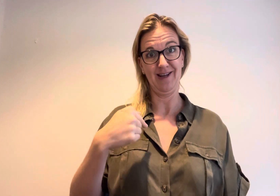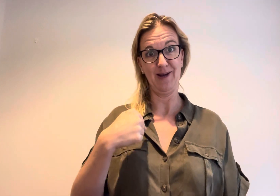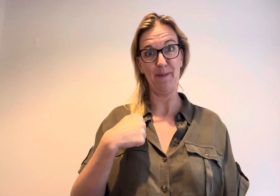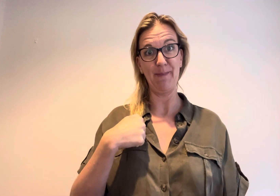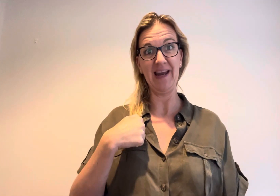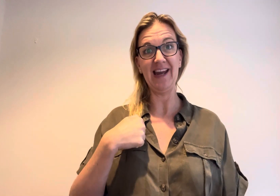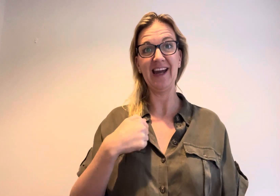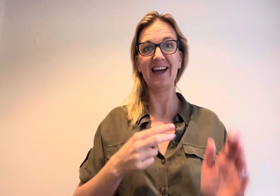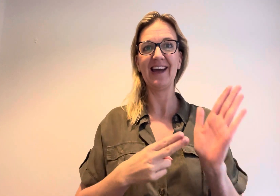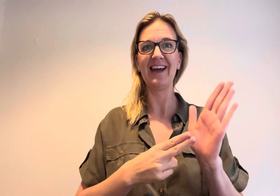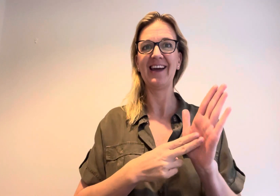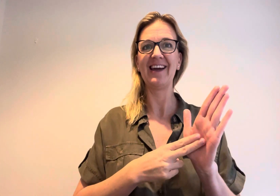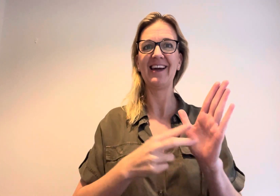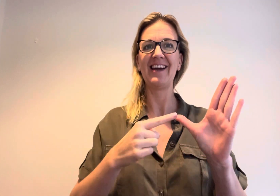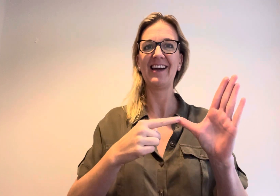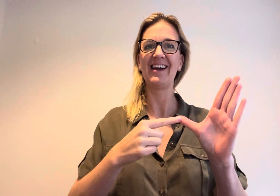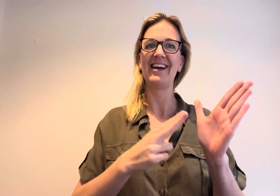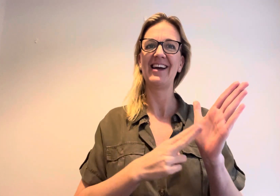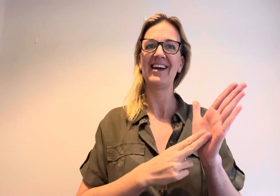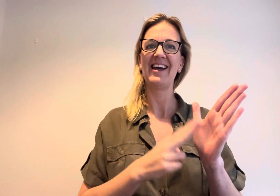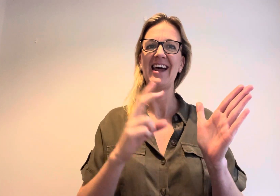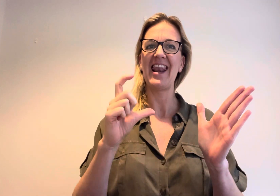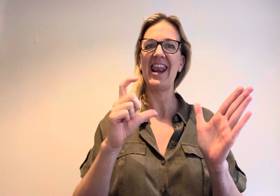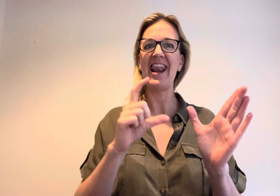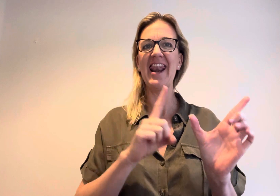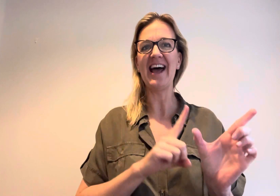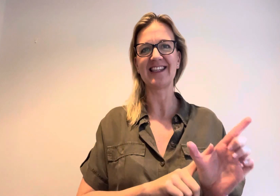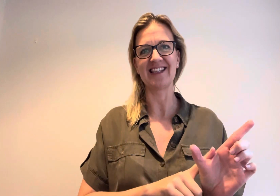Me, Nancy